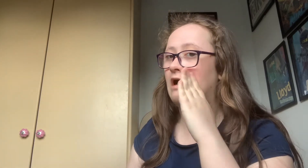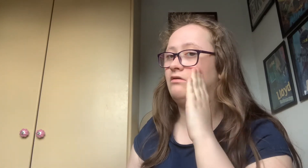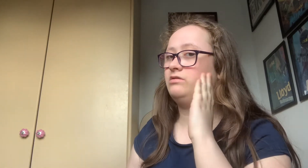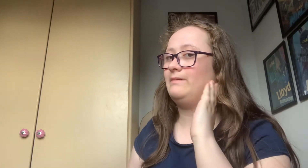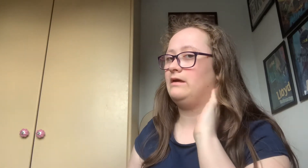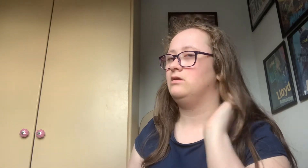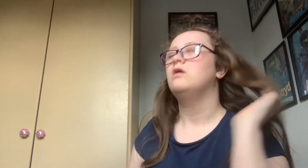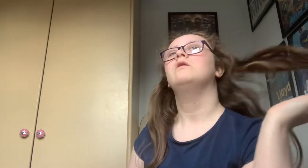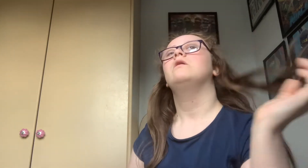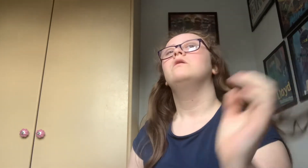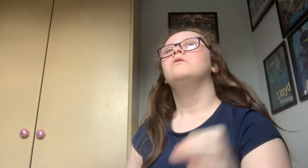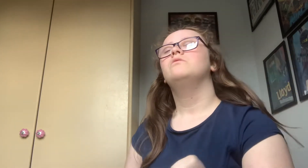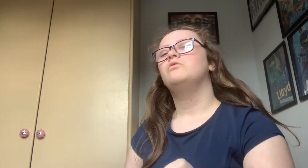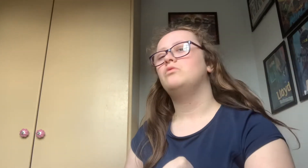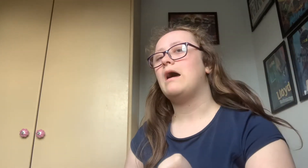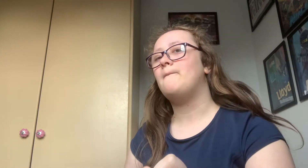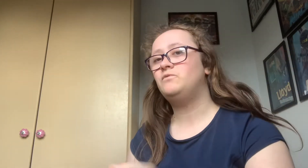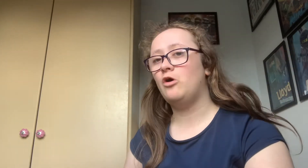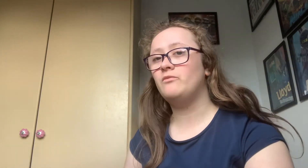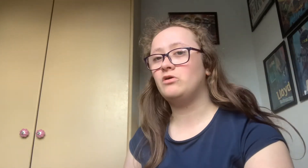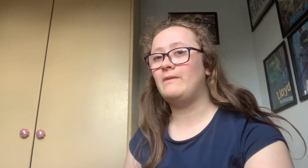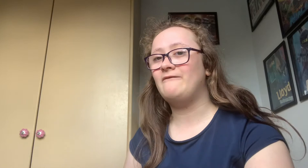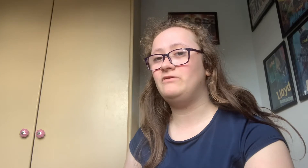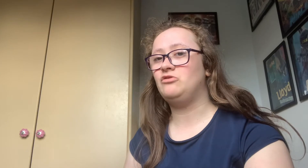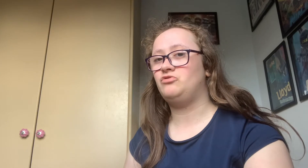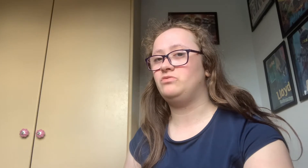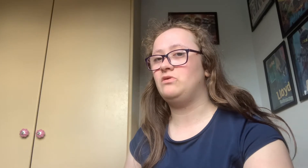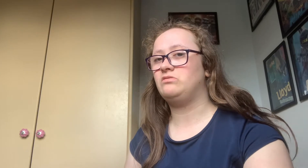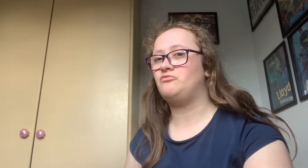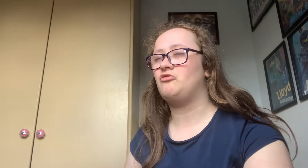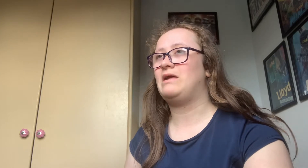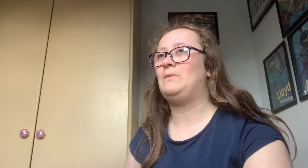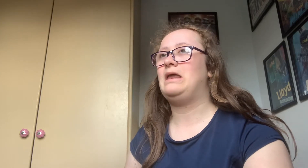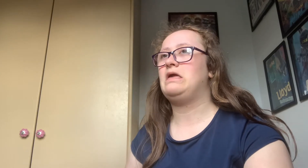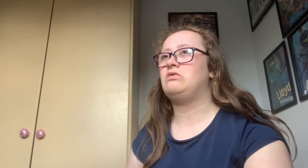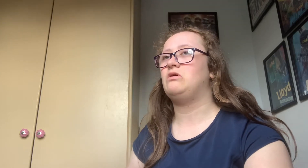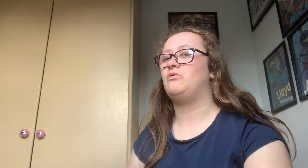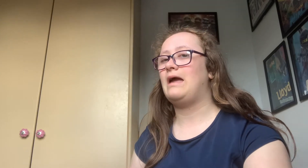I'll explain And don't look my video just because I'm talking about it. Okay.